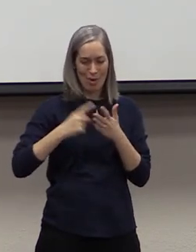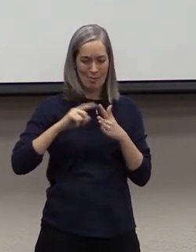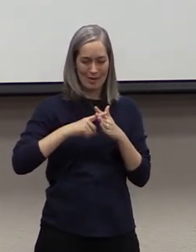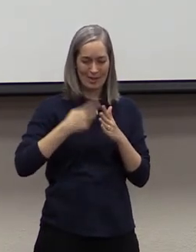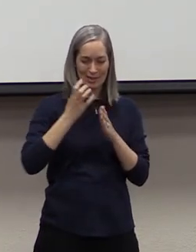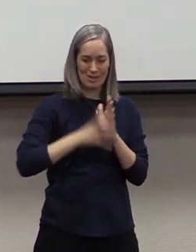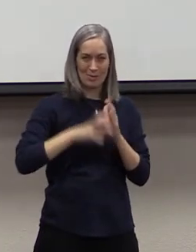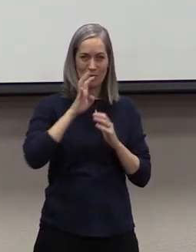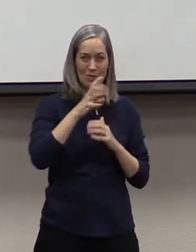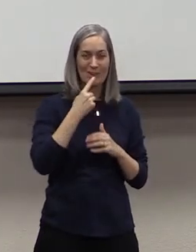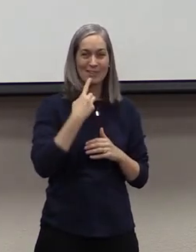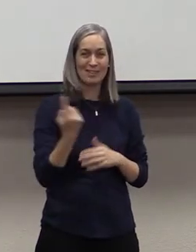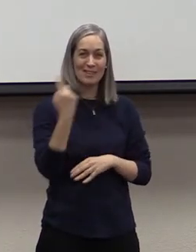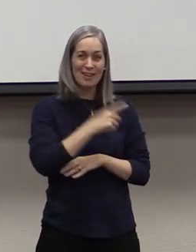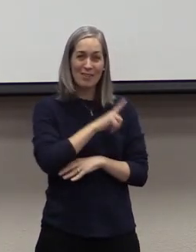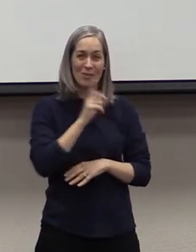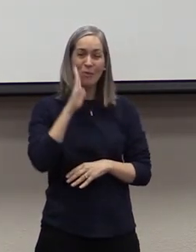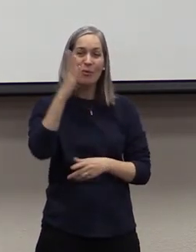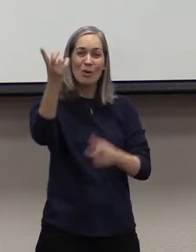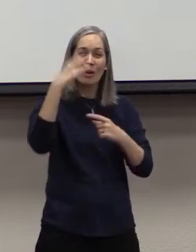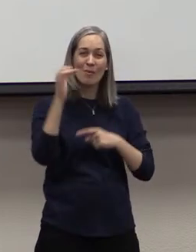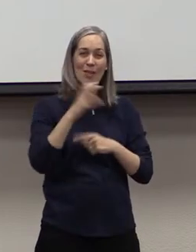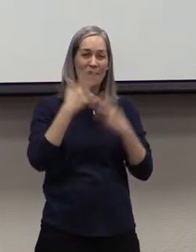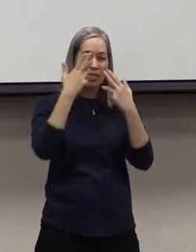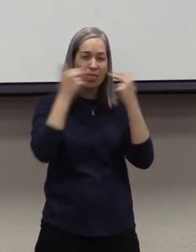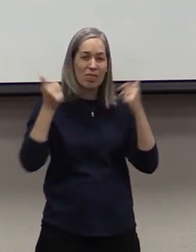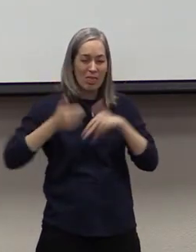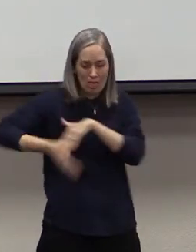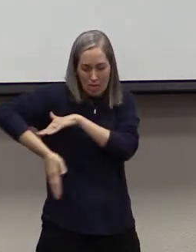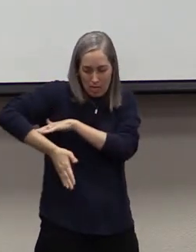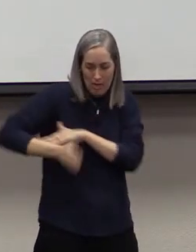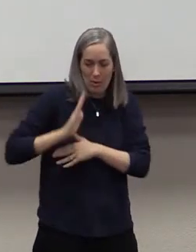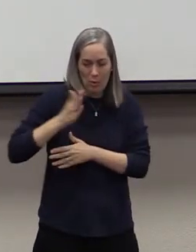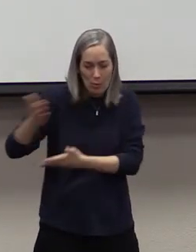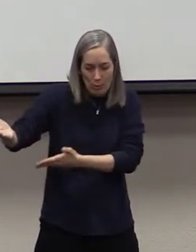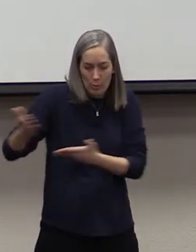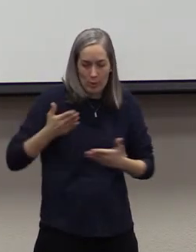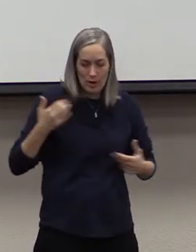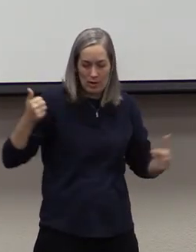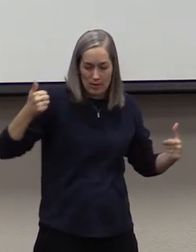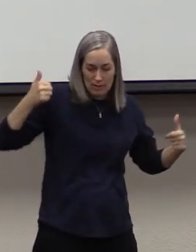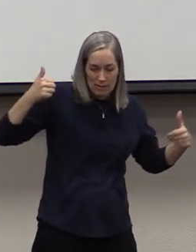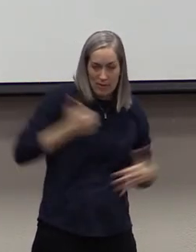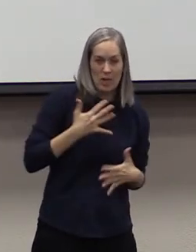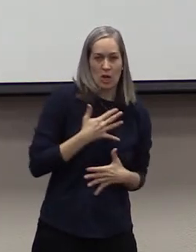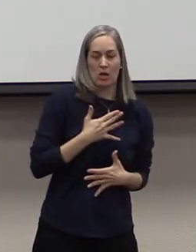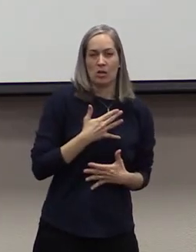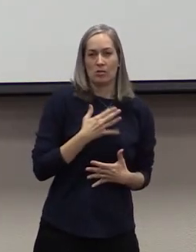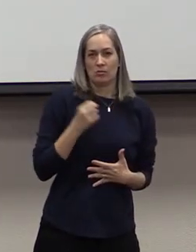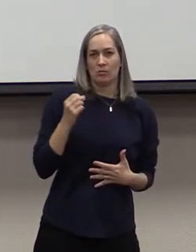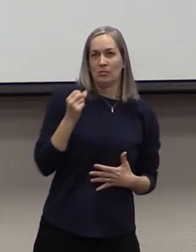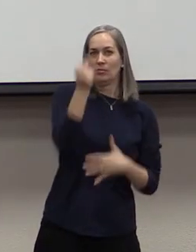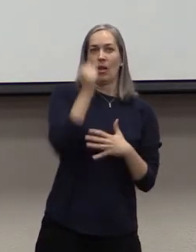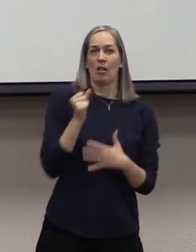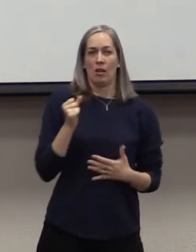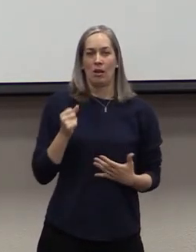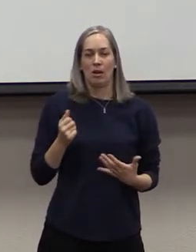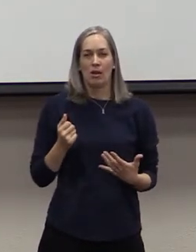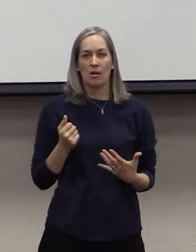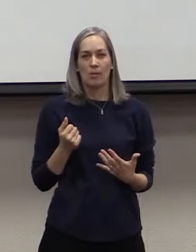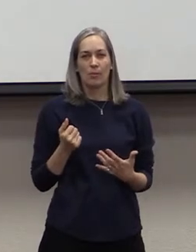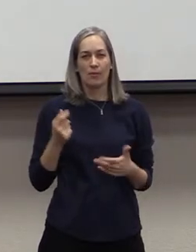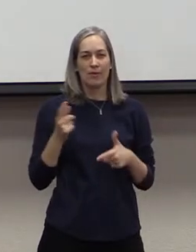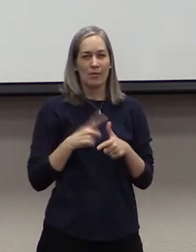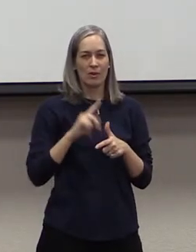come like a thief in the night. It will bring that fear and that suddenness. We've been going through this series